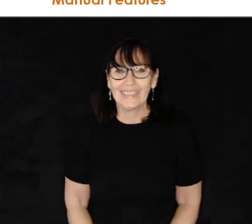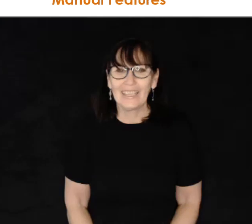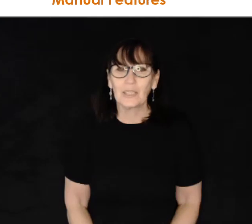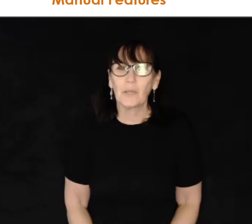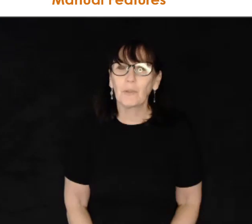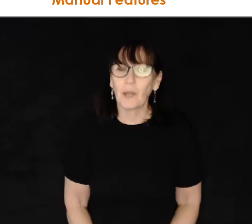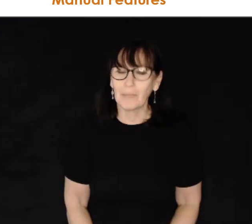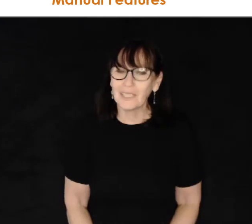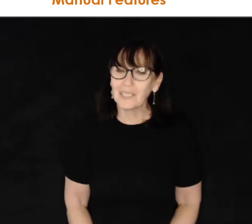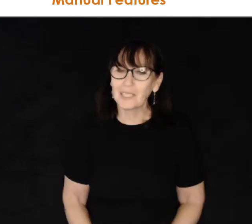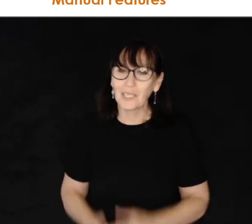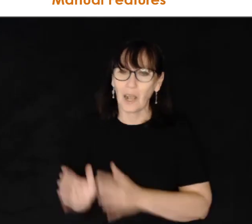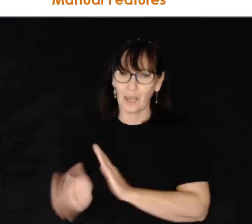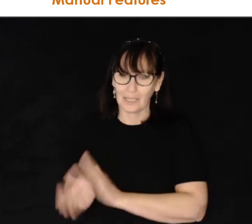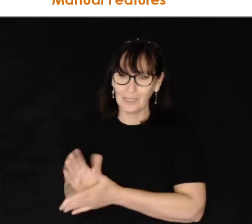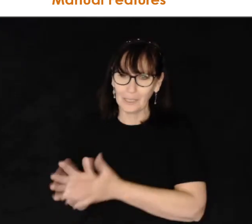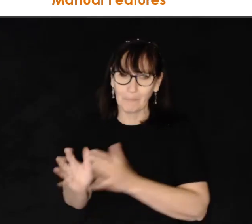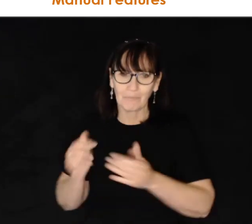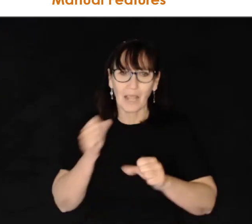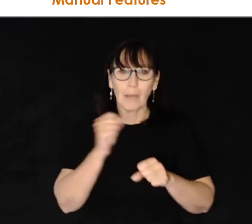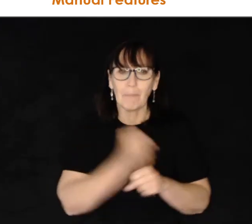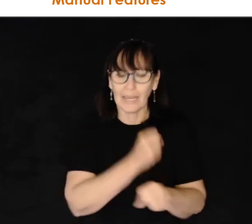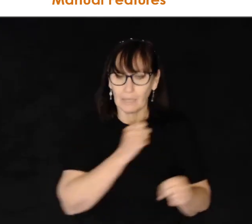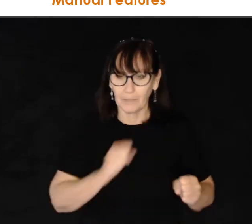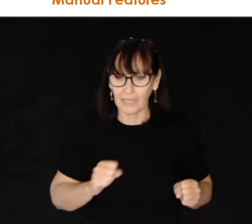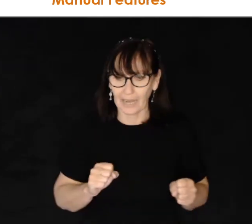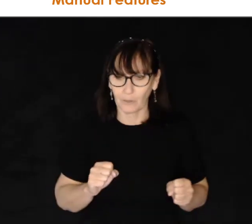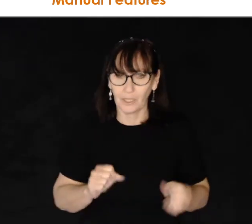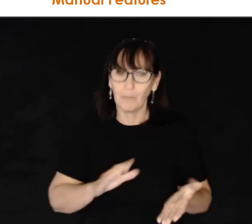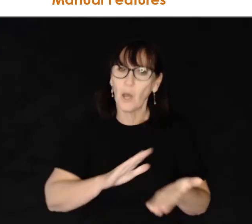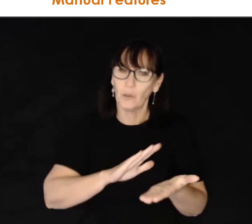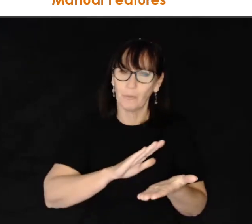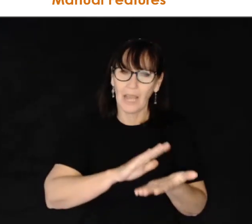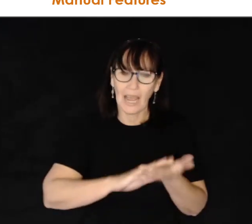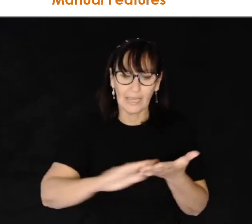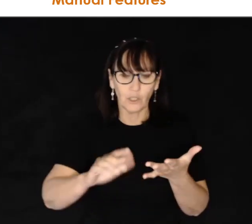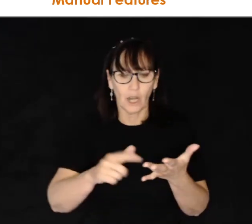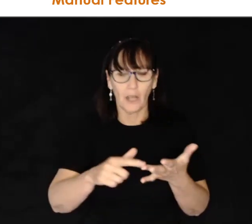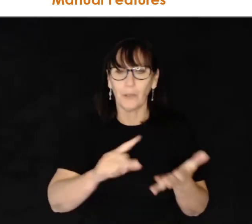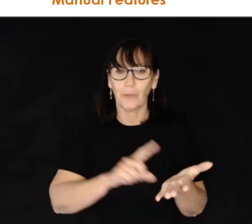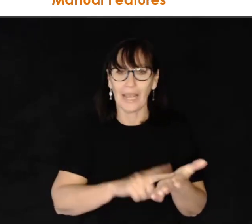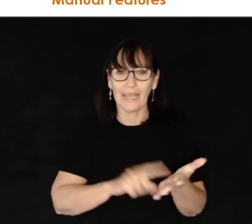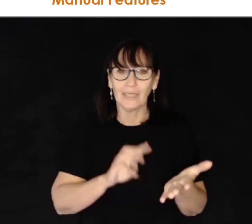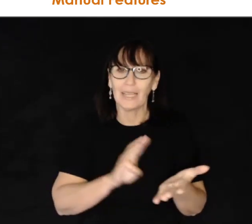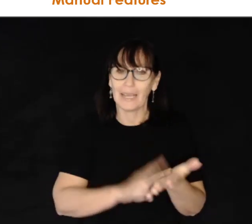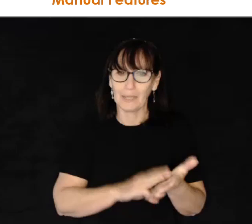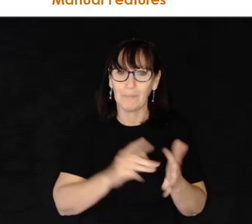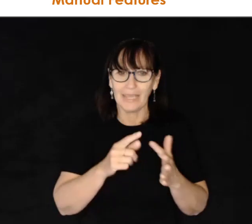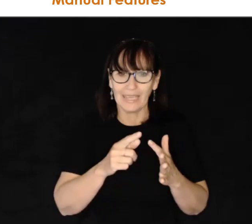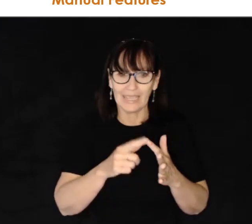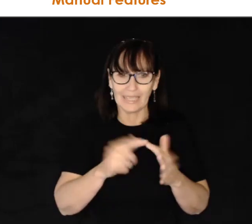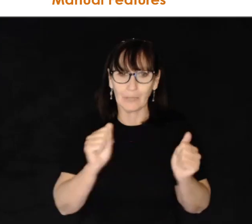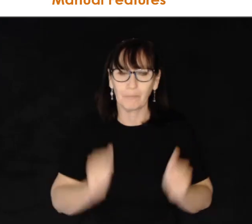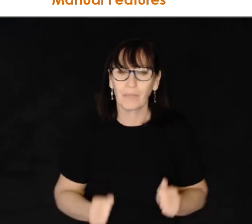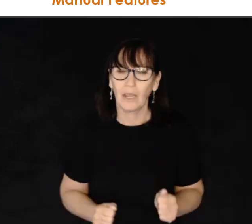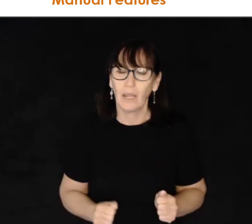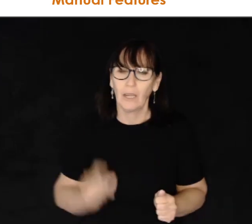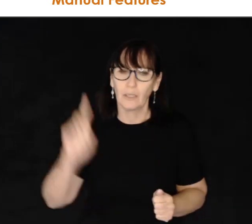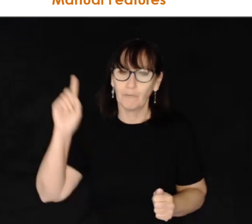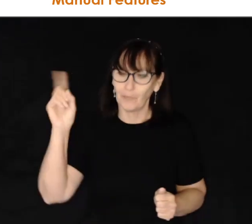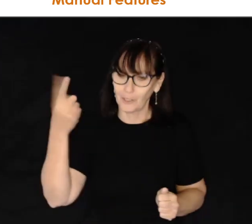The parameters of signs are made up of the acronym HOME. H-O-L-M-E.